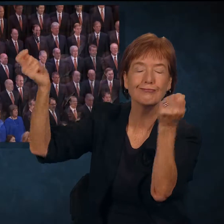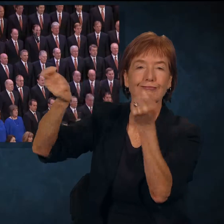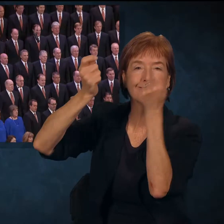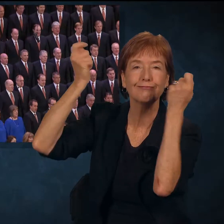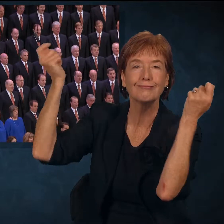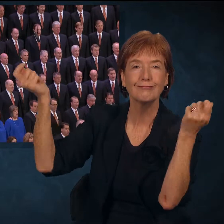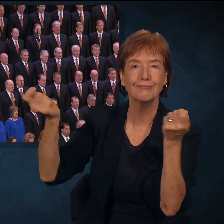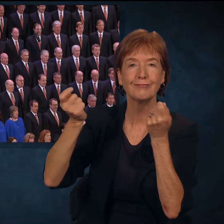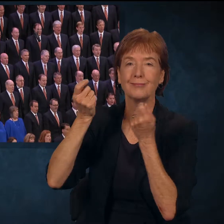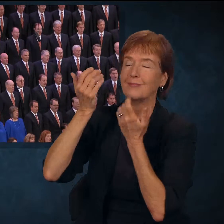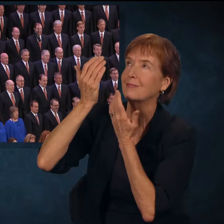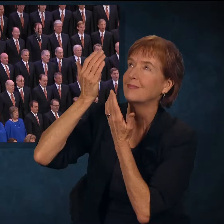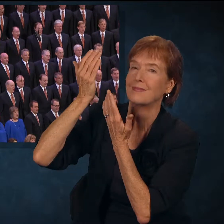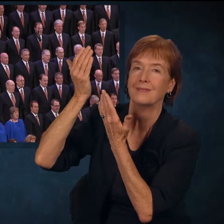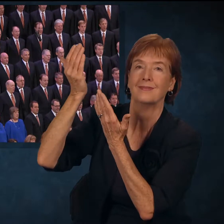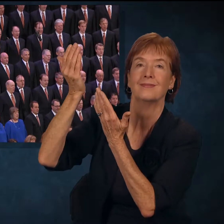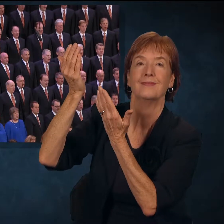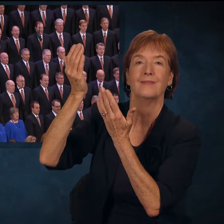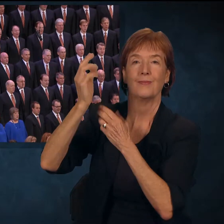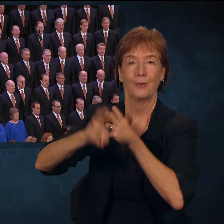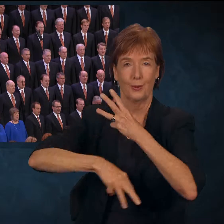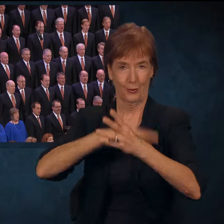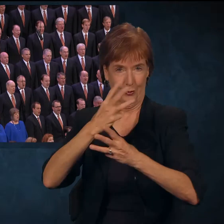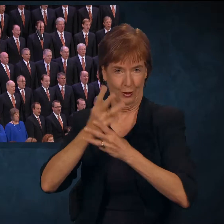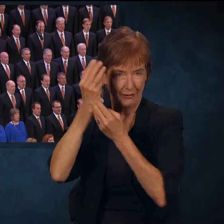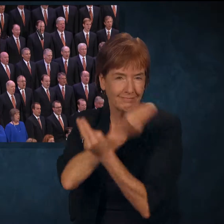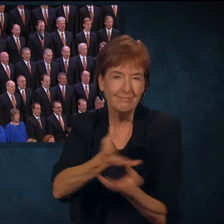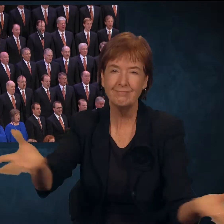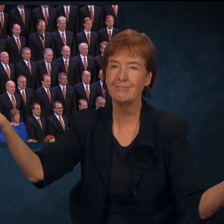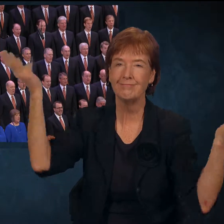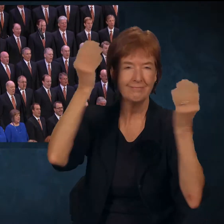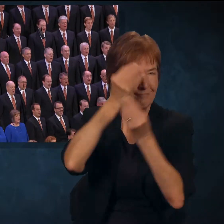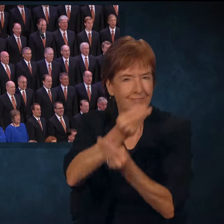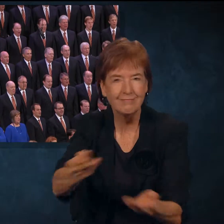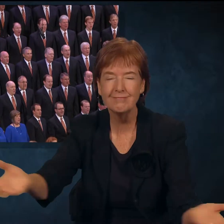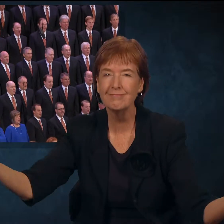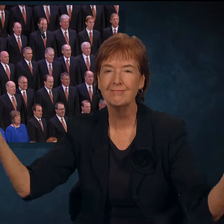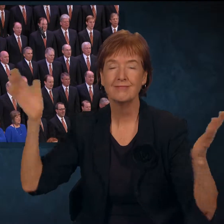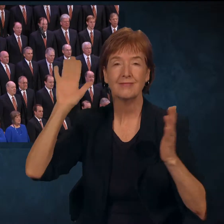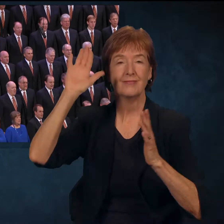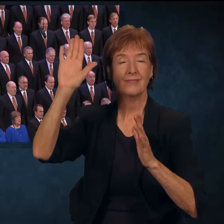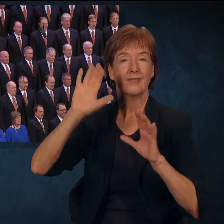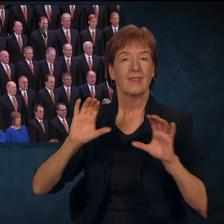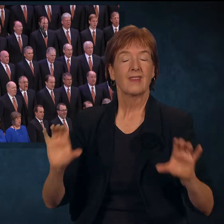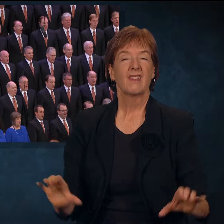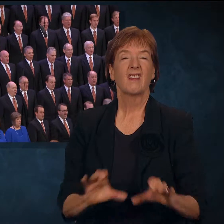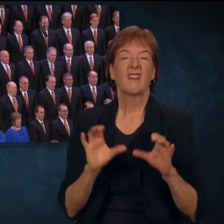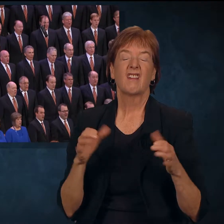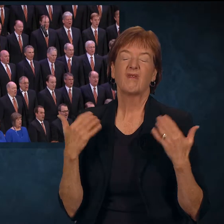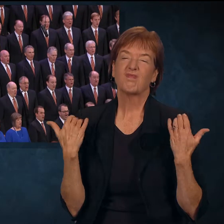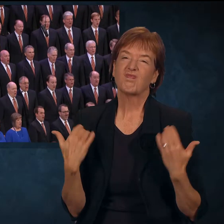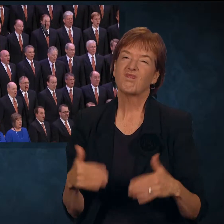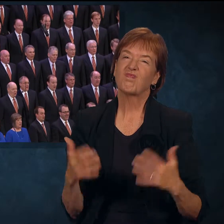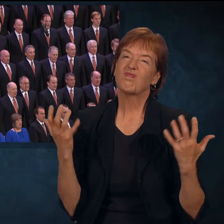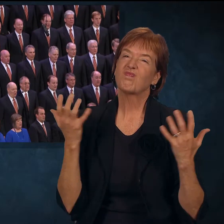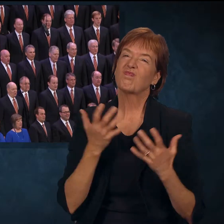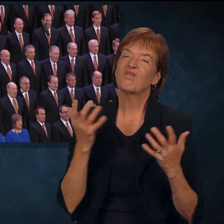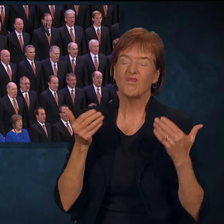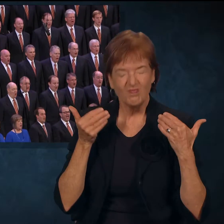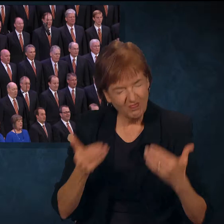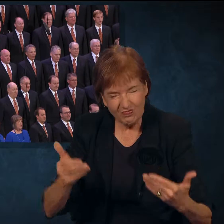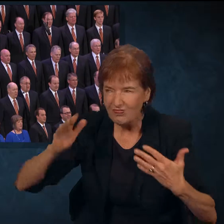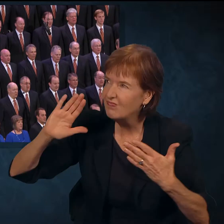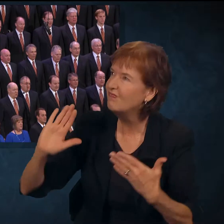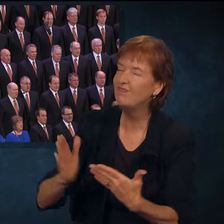Tell of him in loud acclaim, Sing the wonders